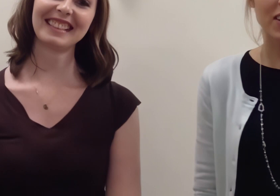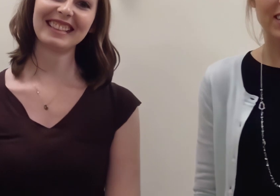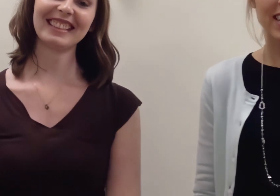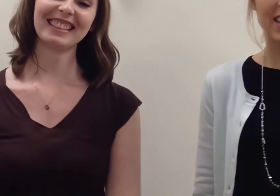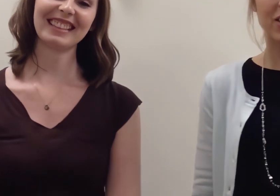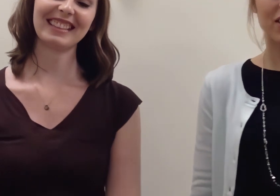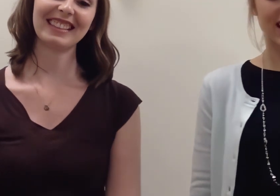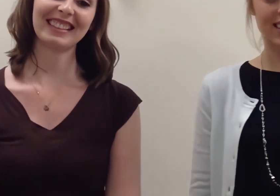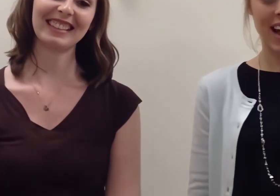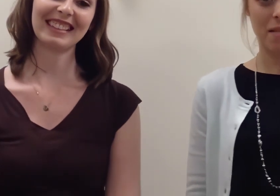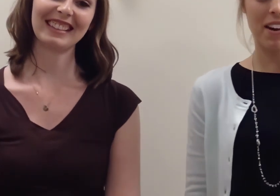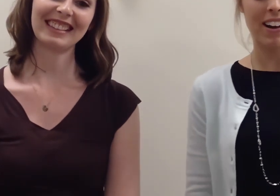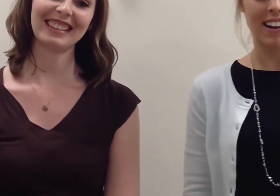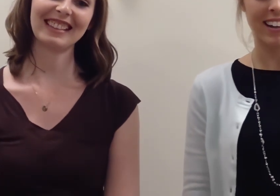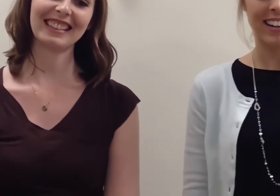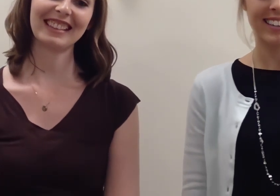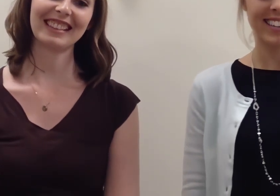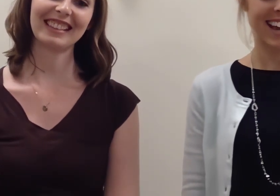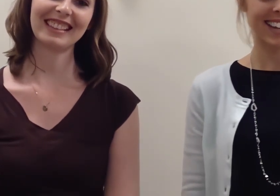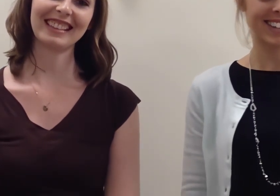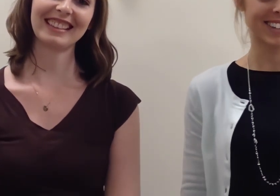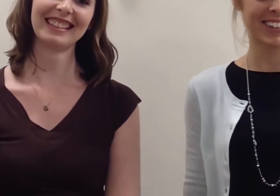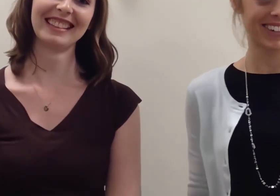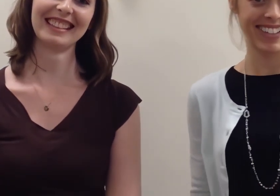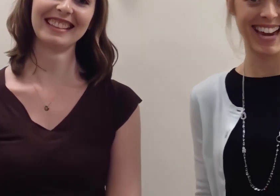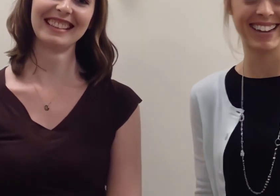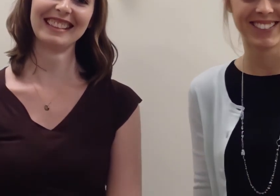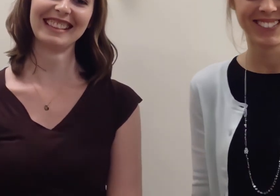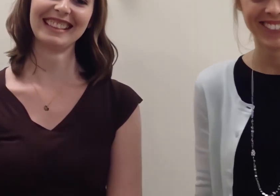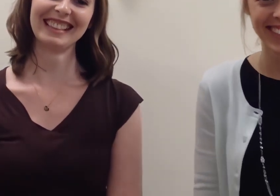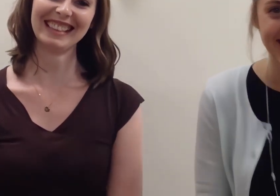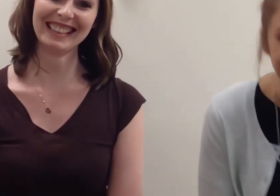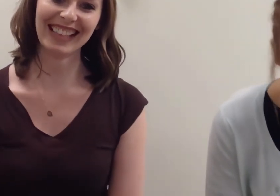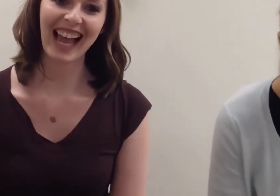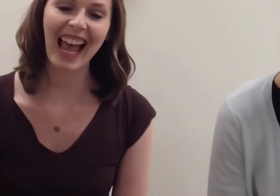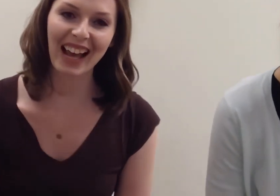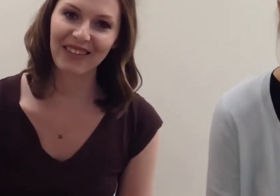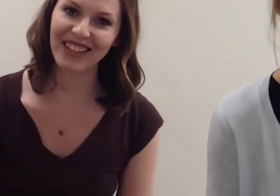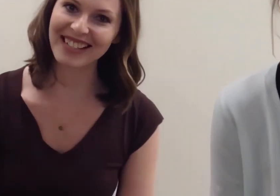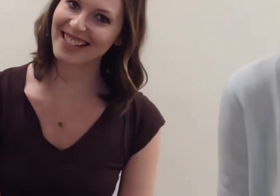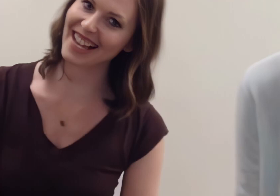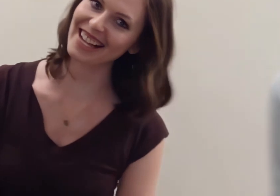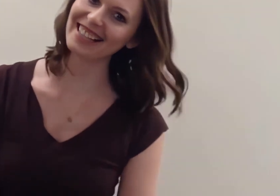to seeing you next time on And Signing Storytime Have fun signing!